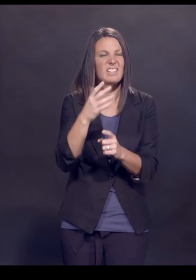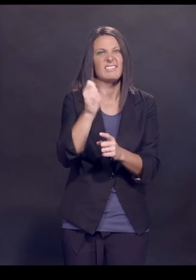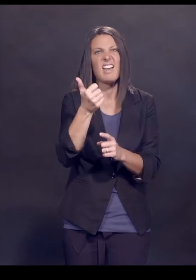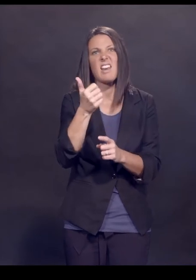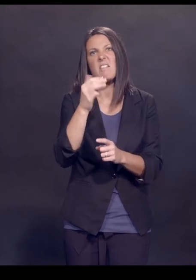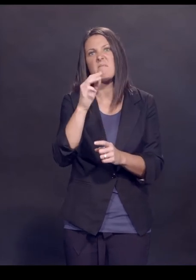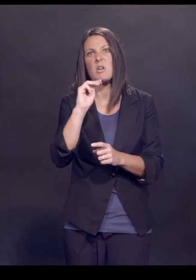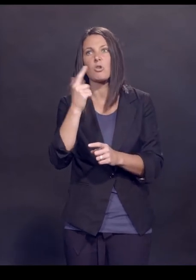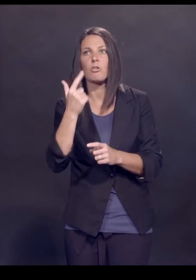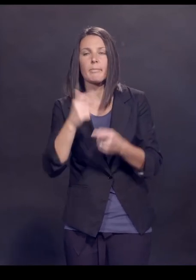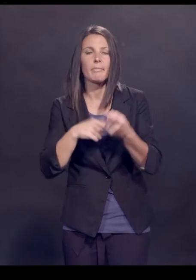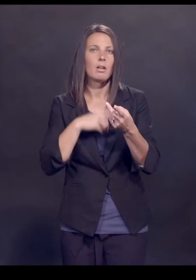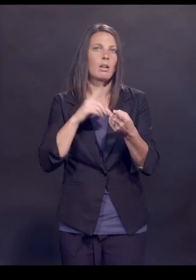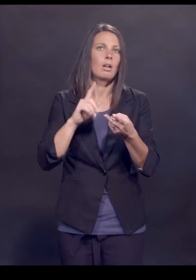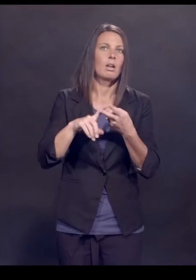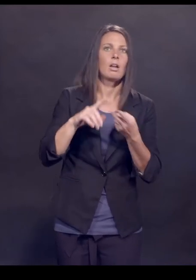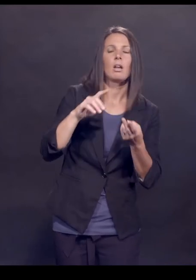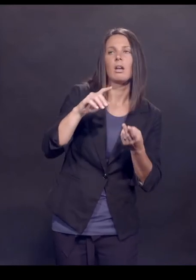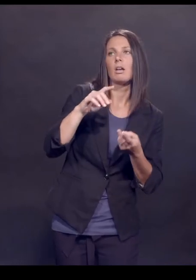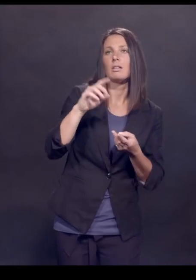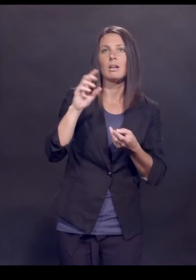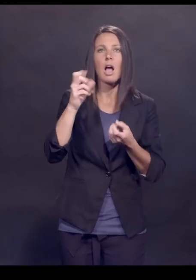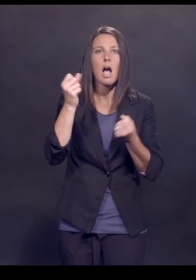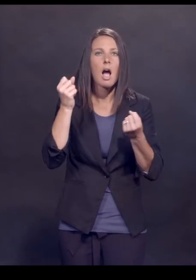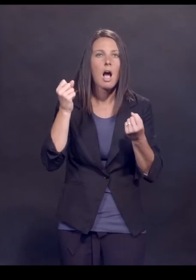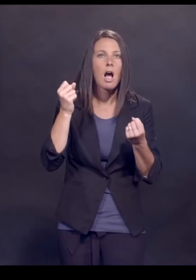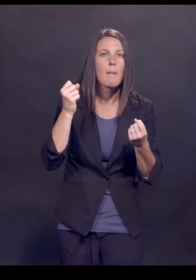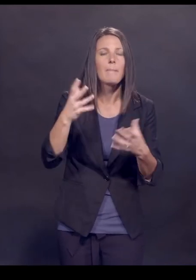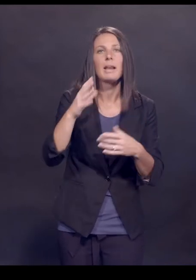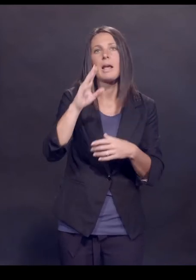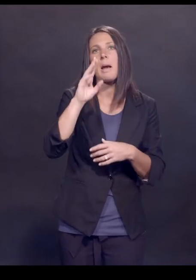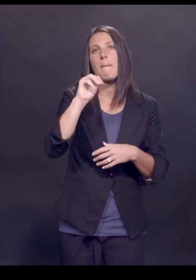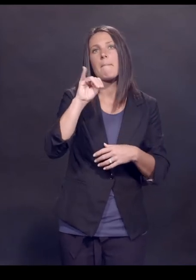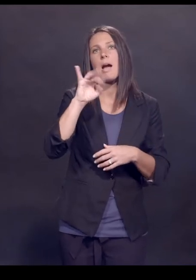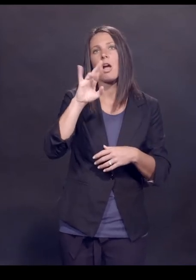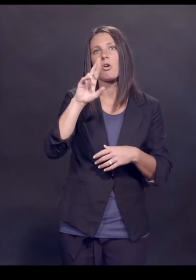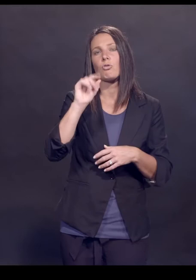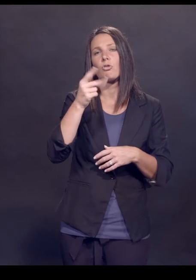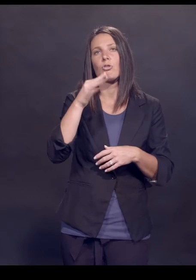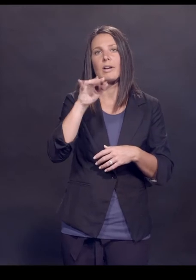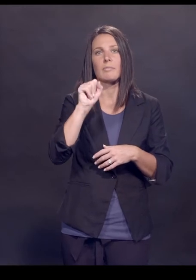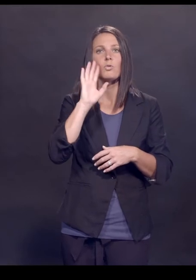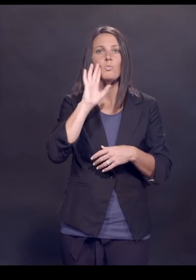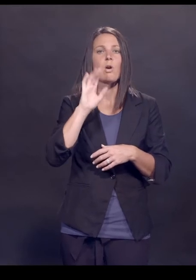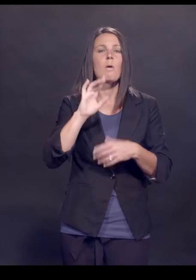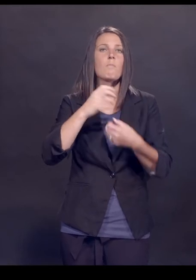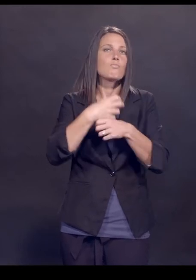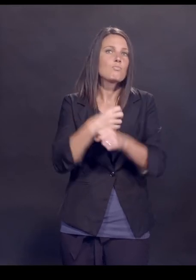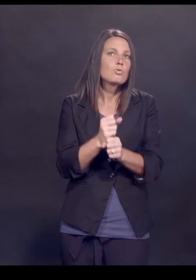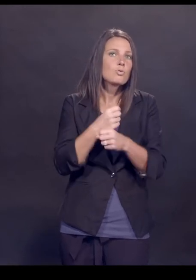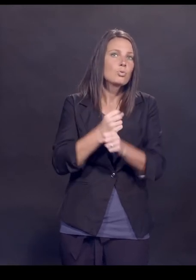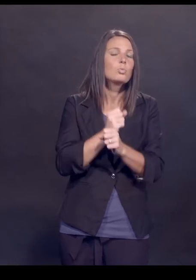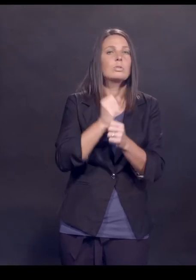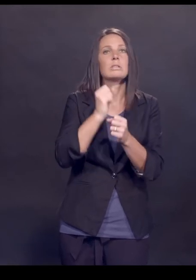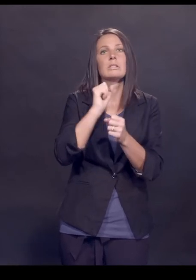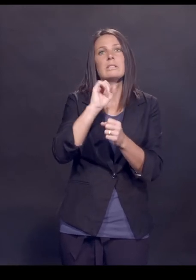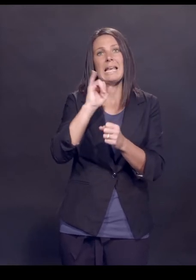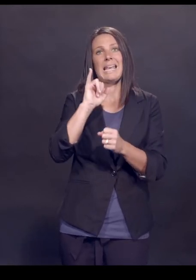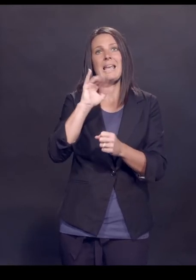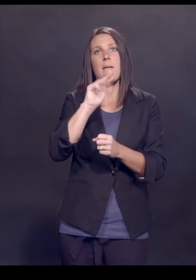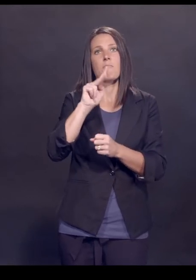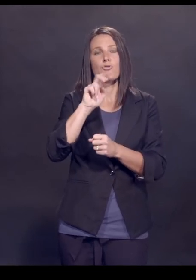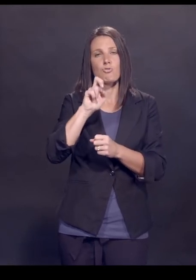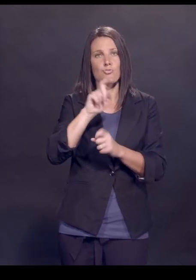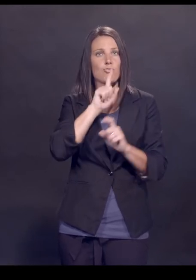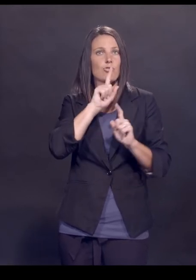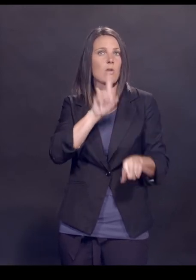give it at 30 micrograms? Do I give it at 100 micrograms? What dose induces an immune response that I think is going to correlate